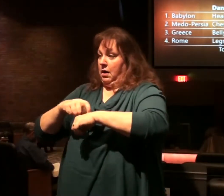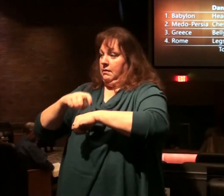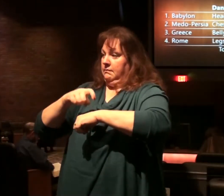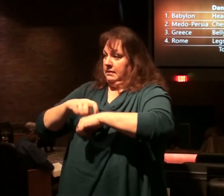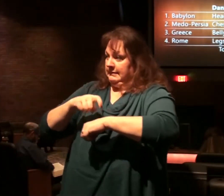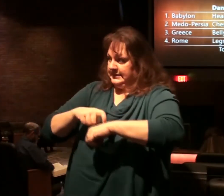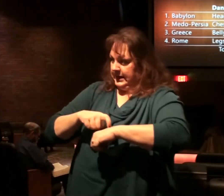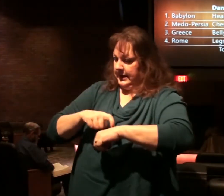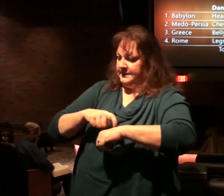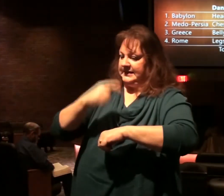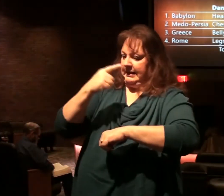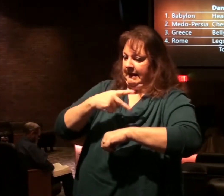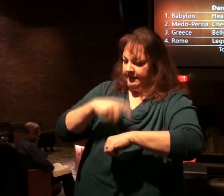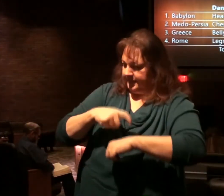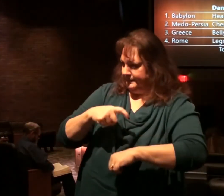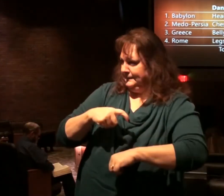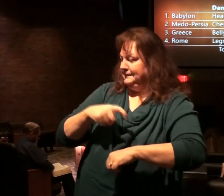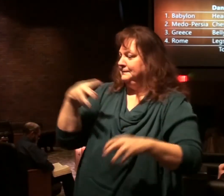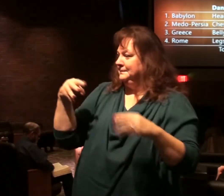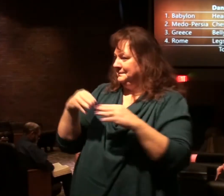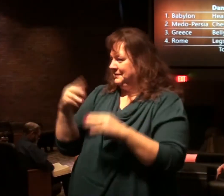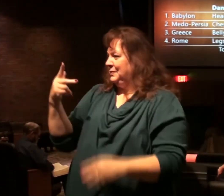Very expression you saw in chapter 12.